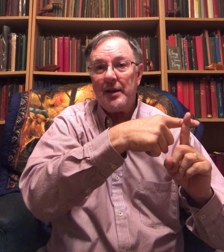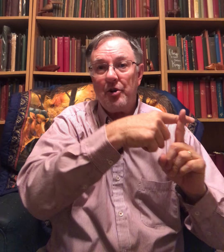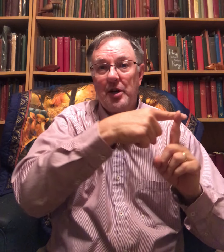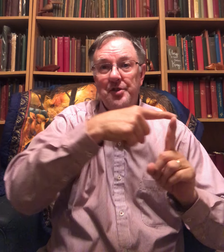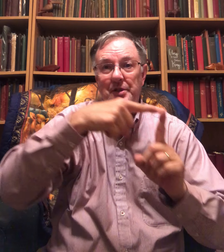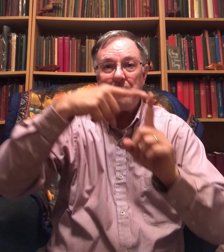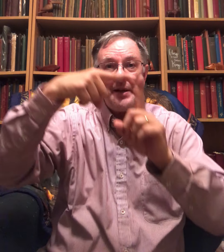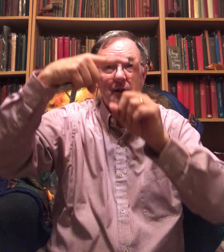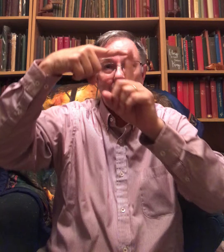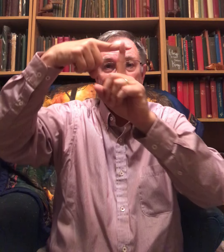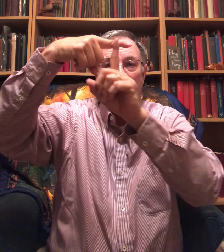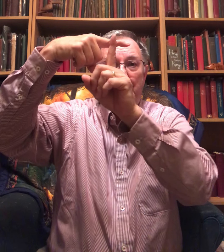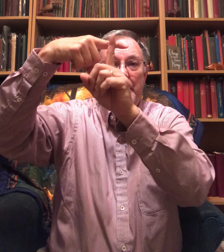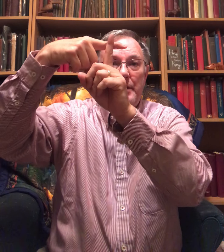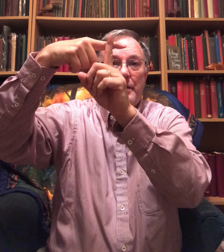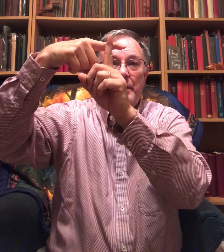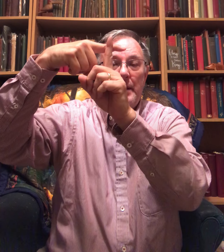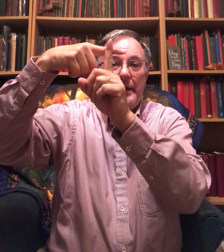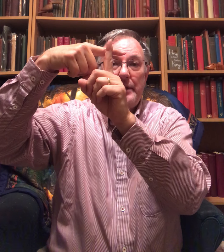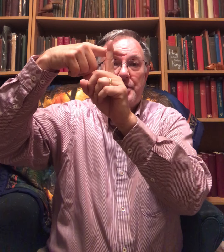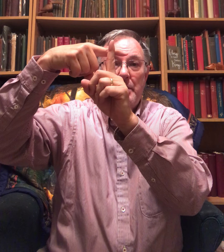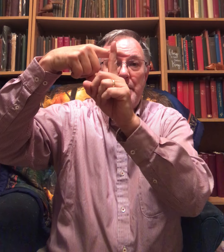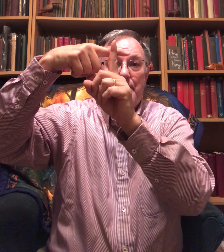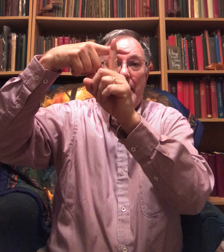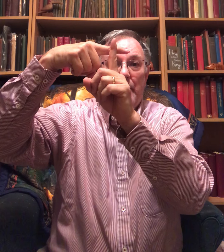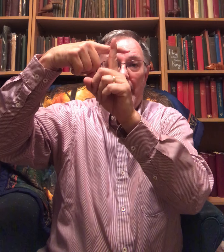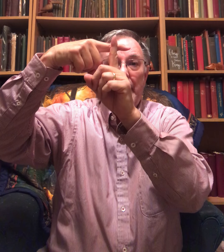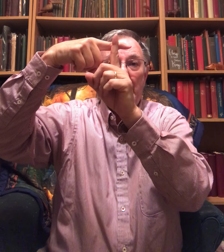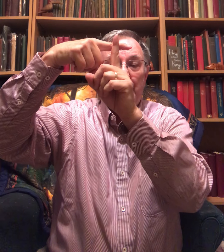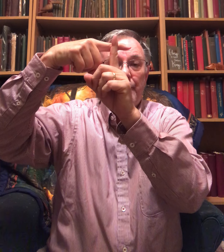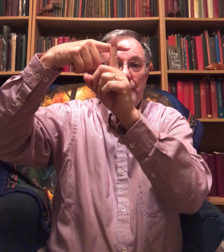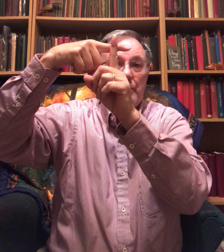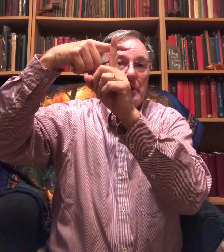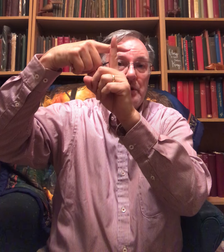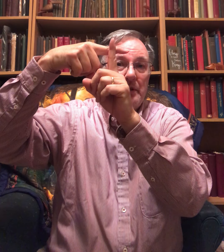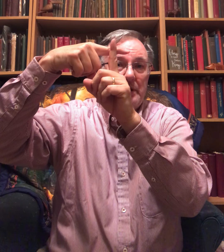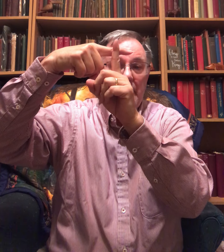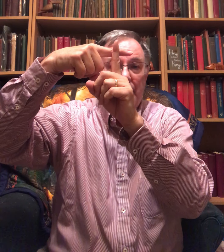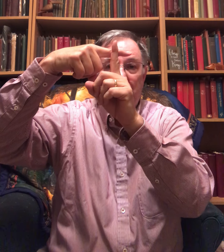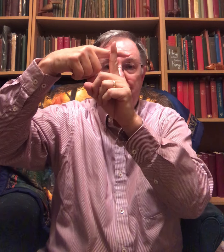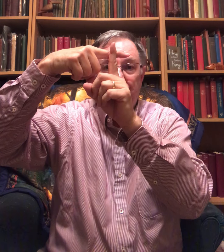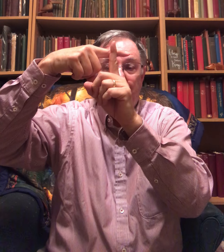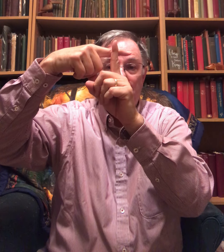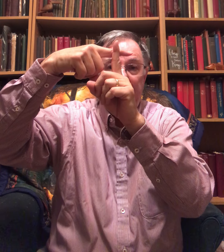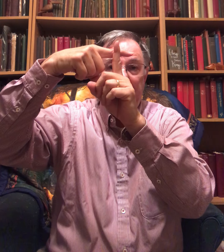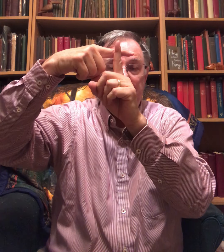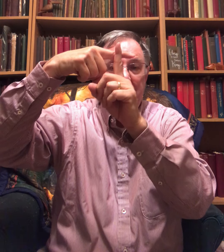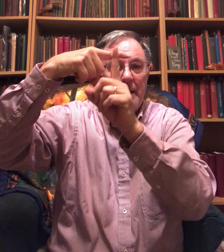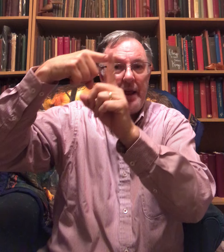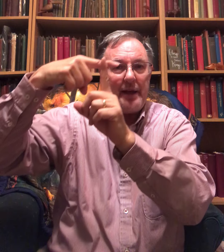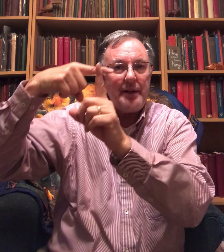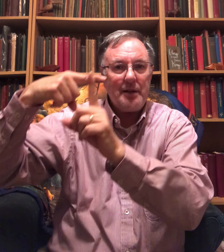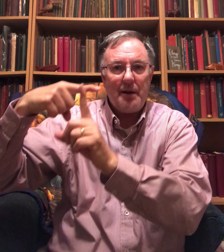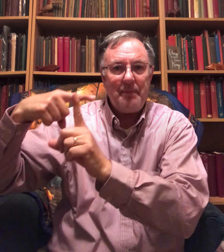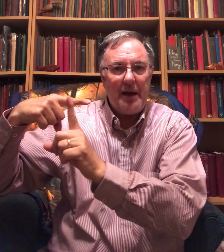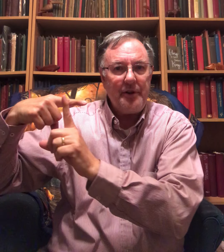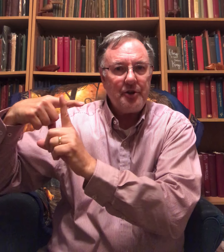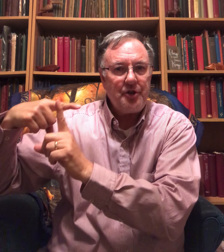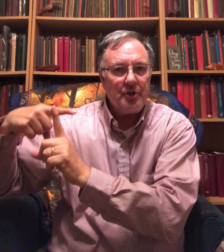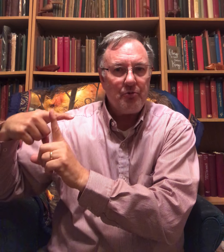cross in the middle is up here, and it's going to be about eye level or the level of your forehead. And then come down here to your